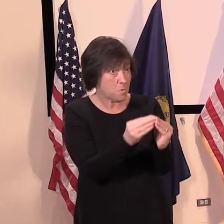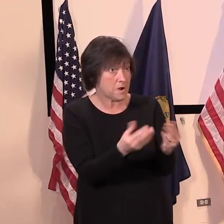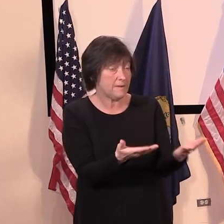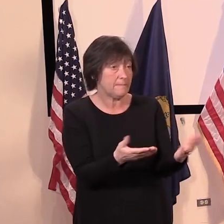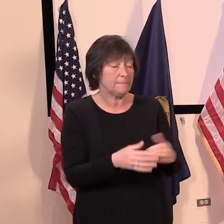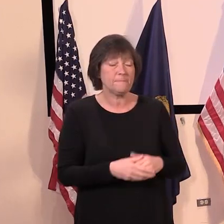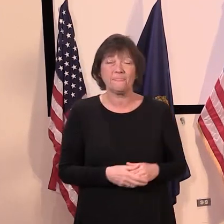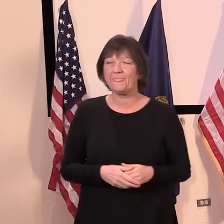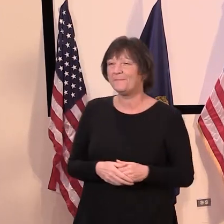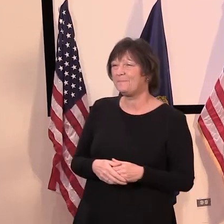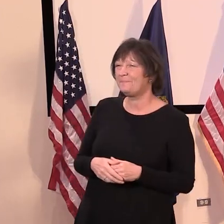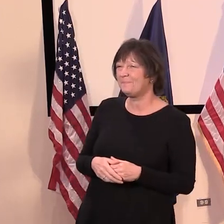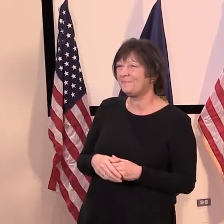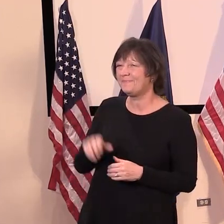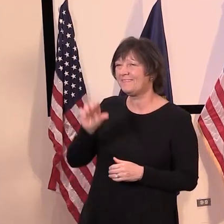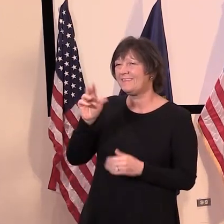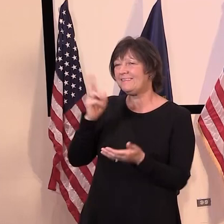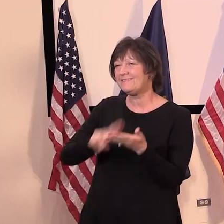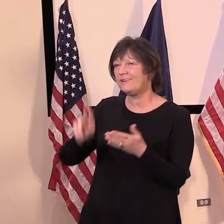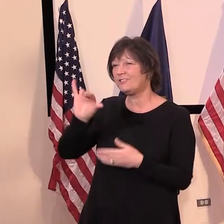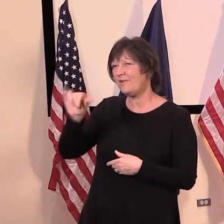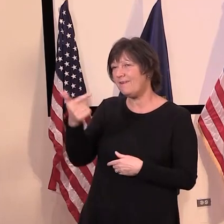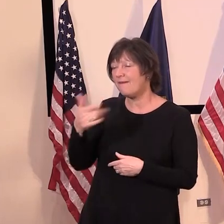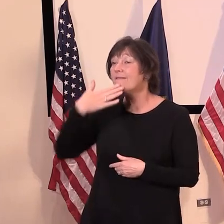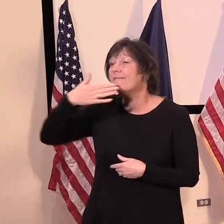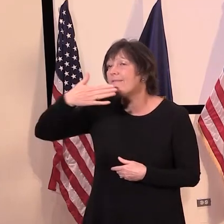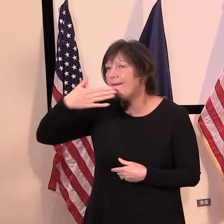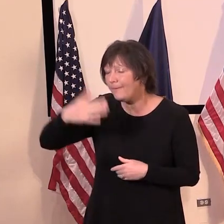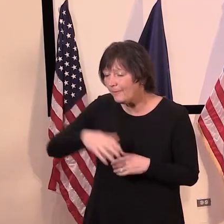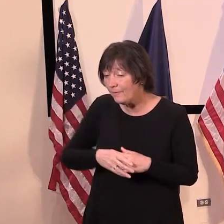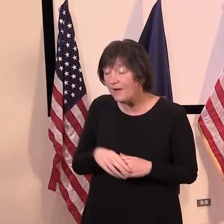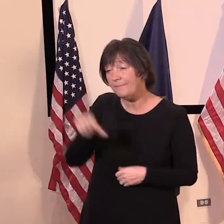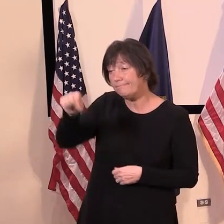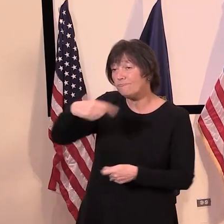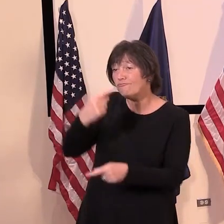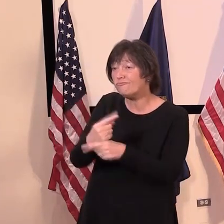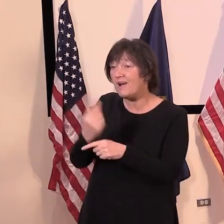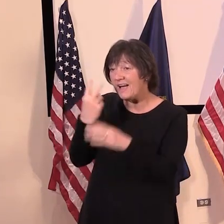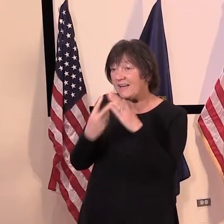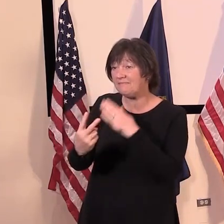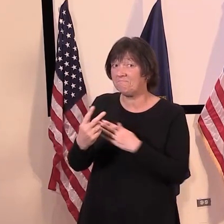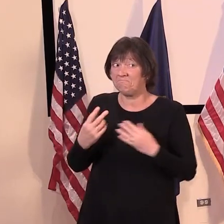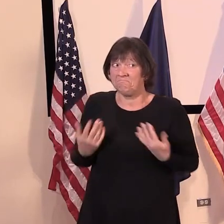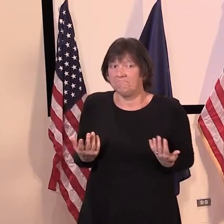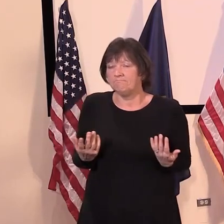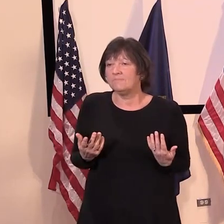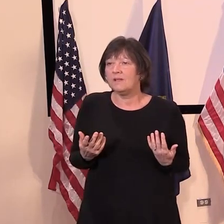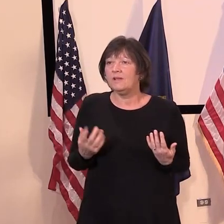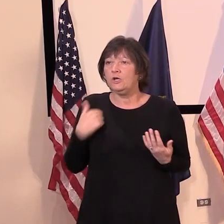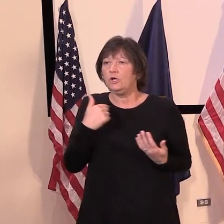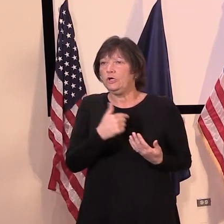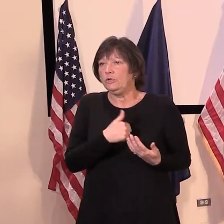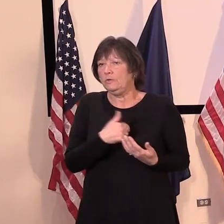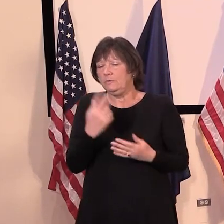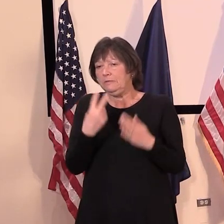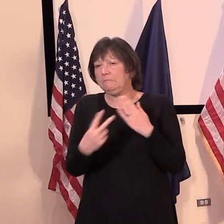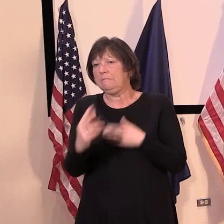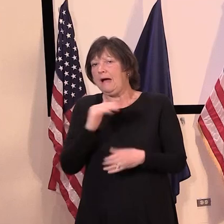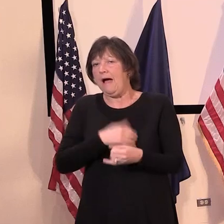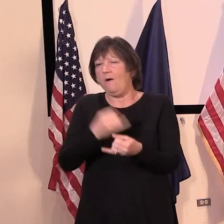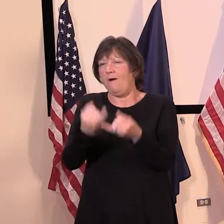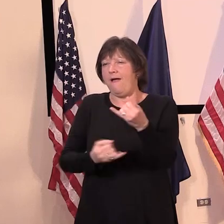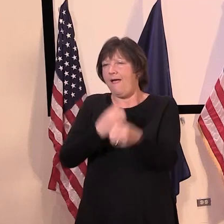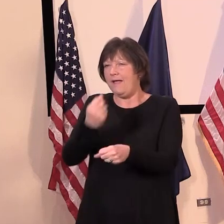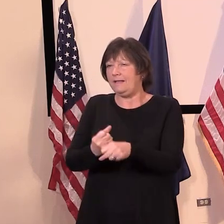Uh, thank you, Governor, and thank you, Peter. Yes, you've, you've got it correct that we have, um, been looking at our end of